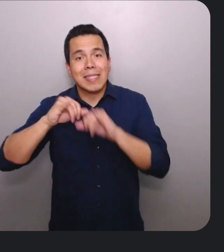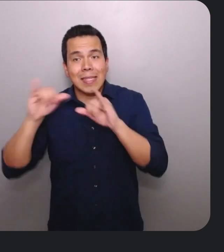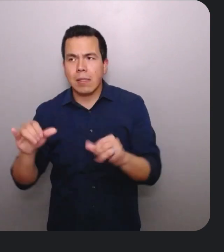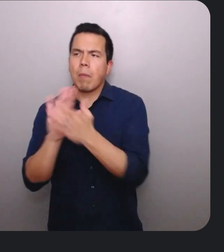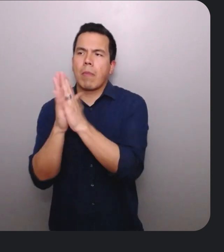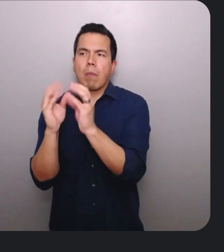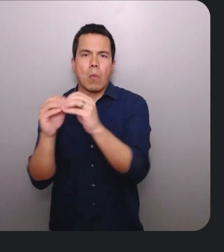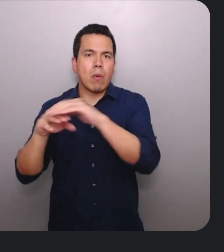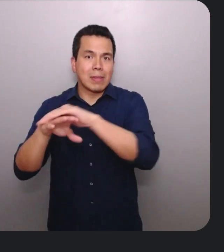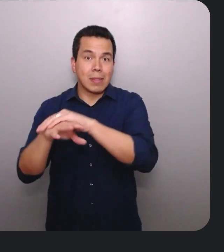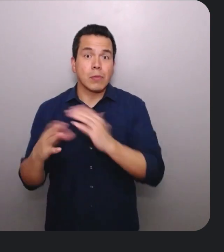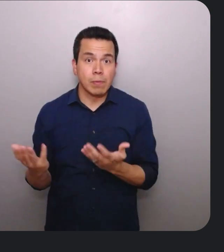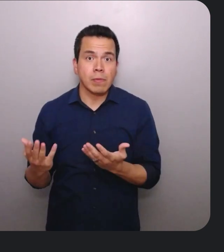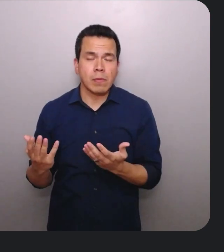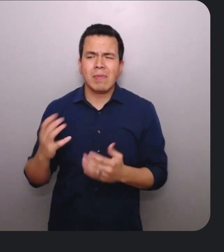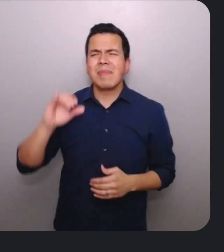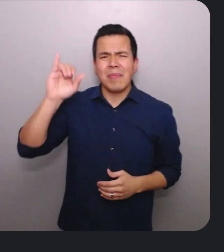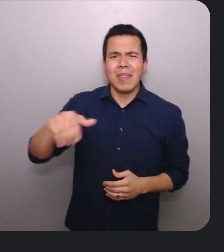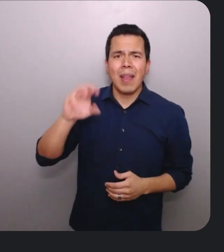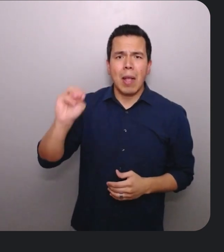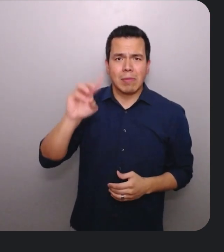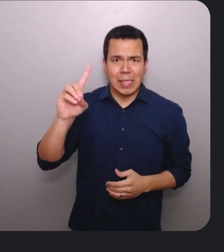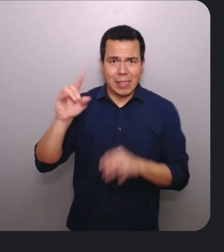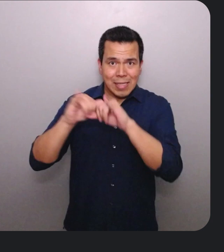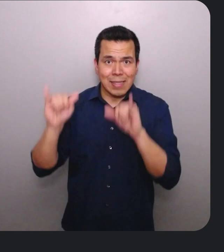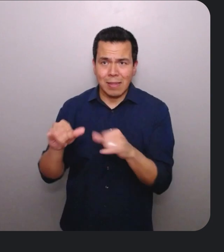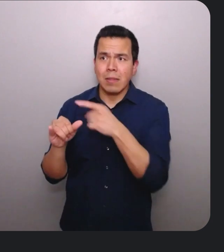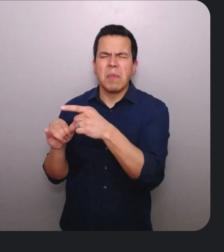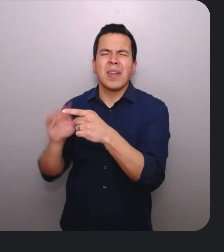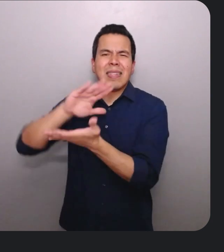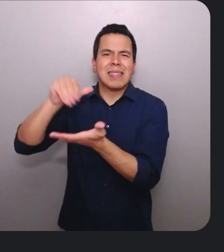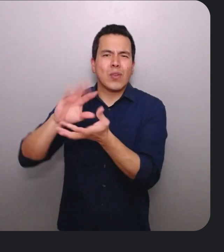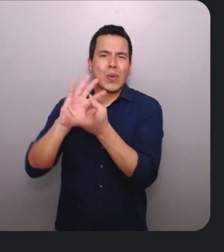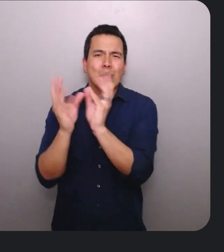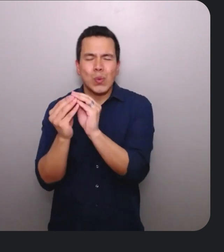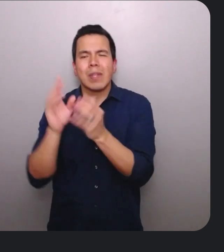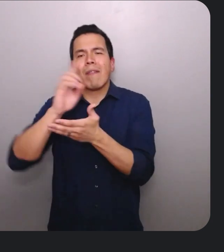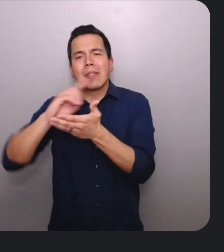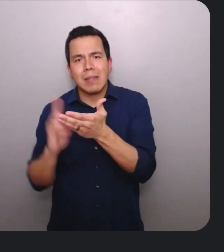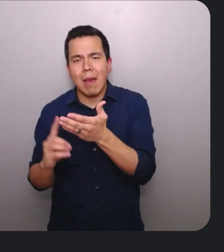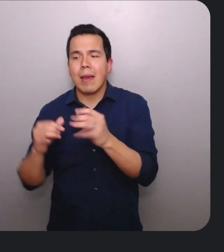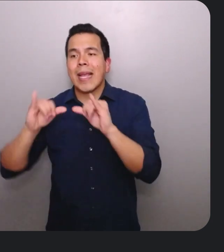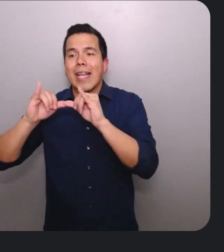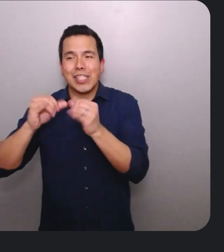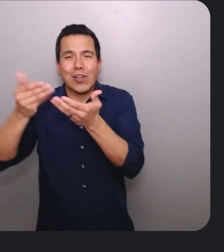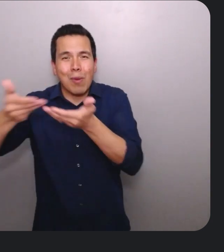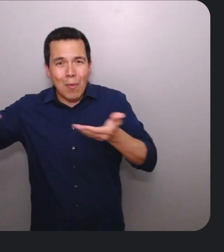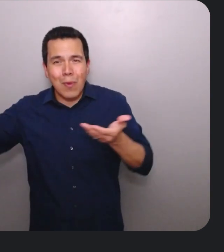more accessible. The material design system is a centralized suite of designs, engineered components, and